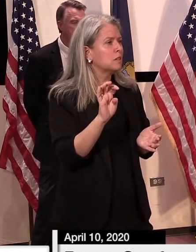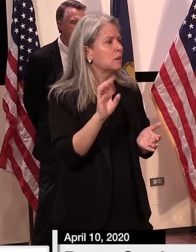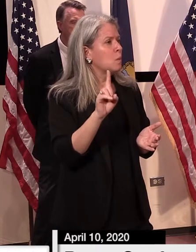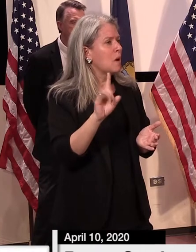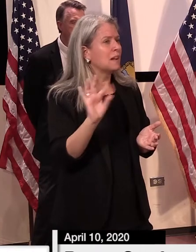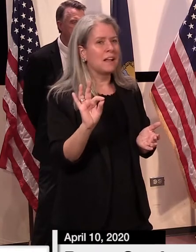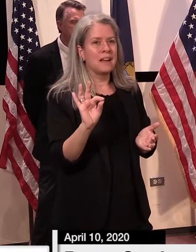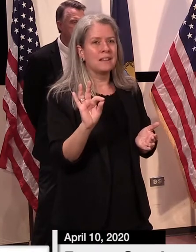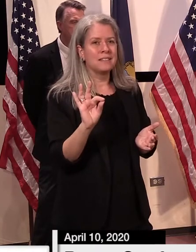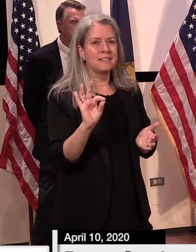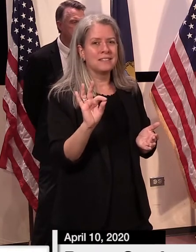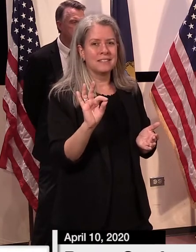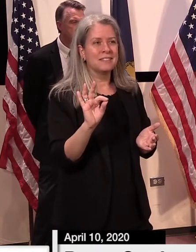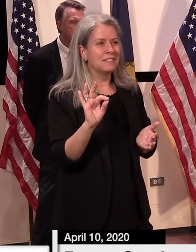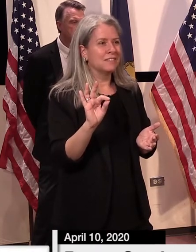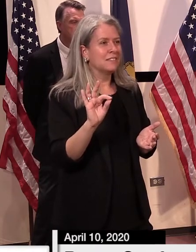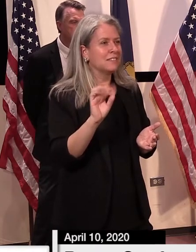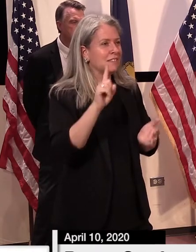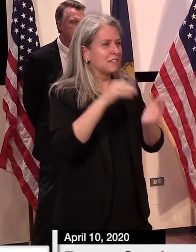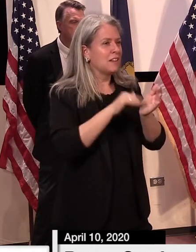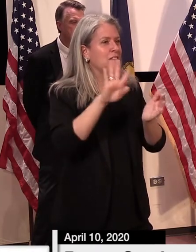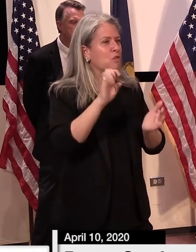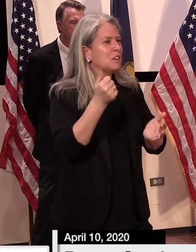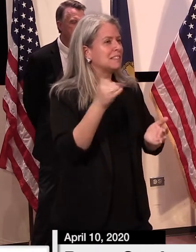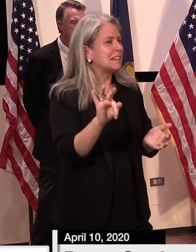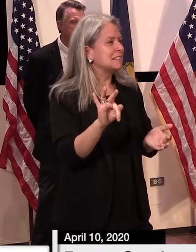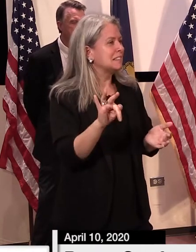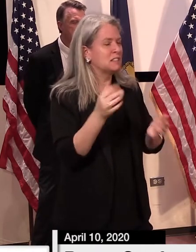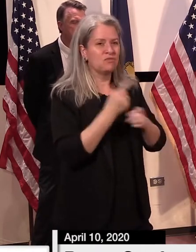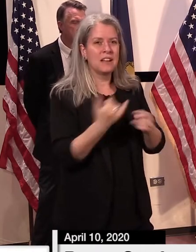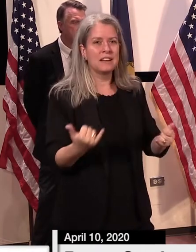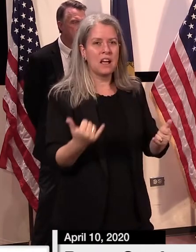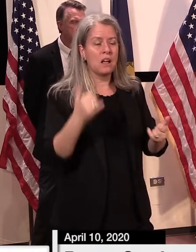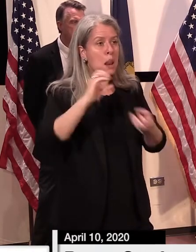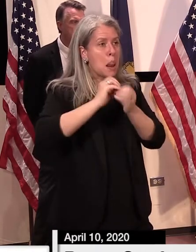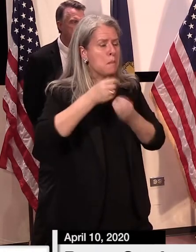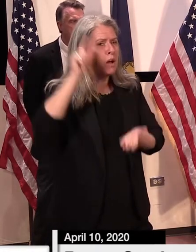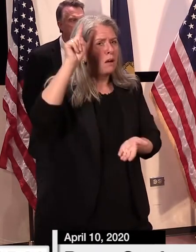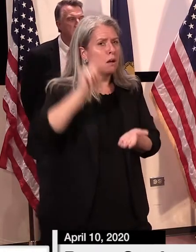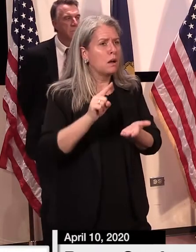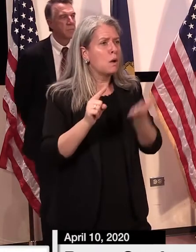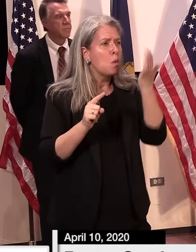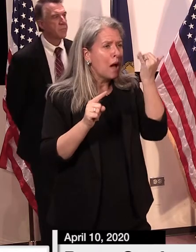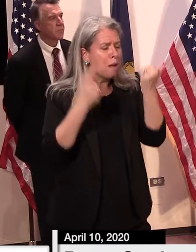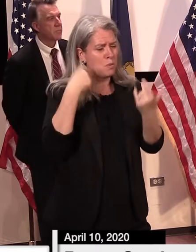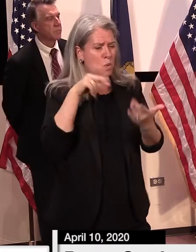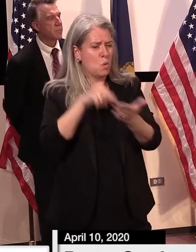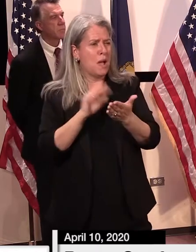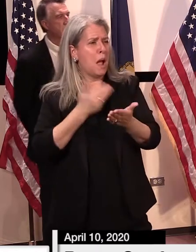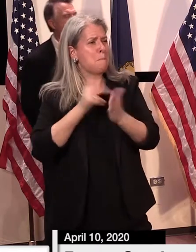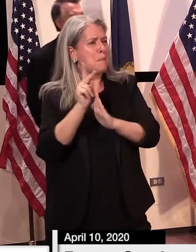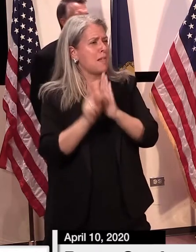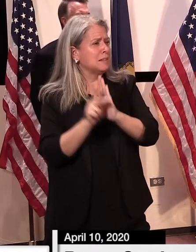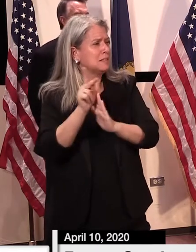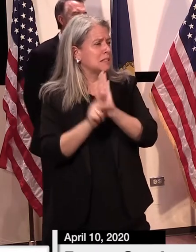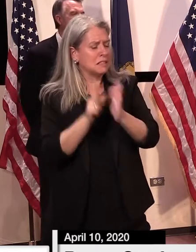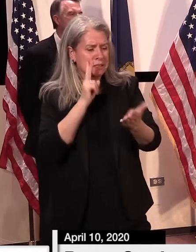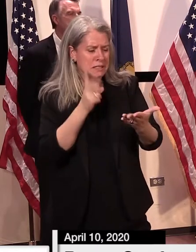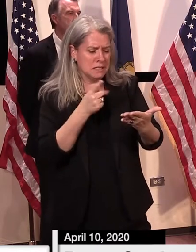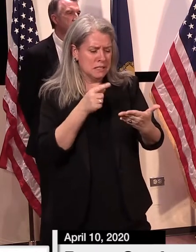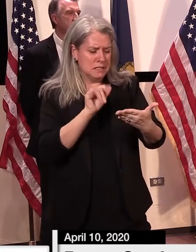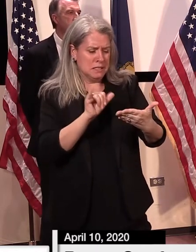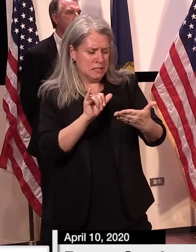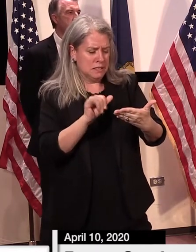as of today. And the reason it is that is because we looked at various policies where we could release